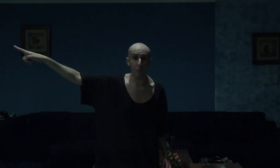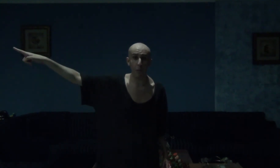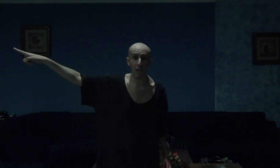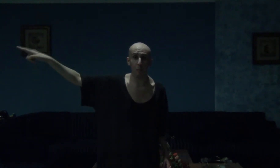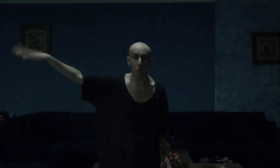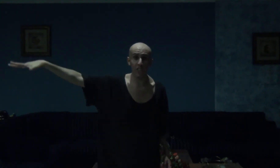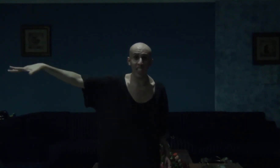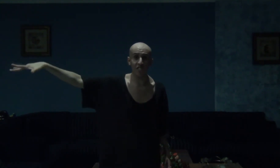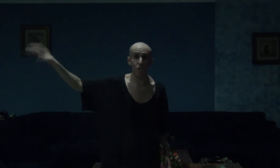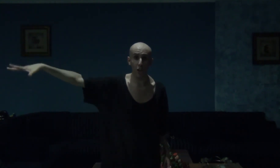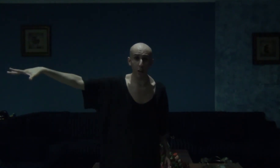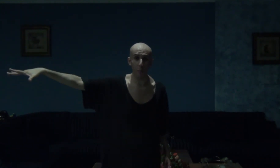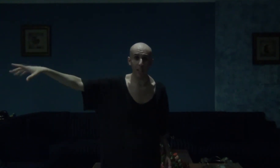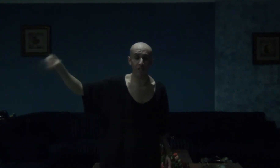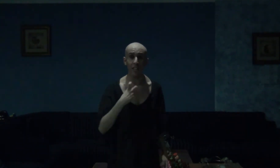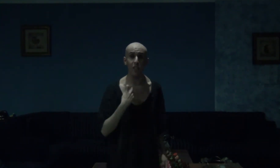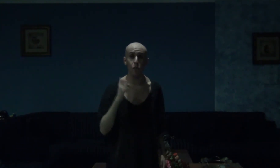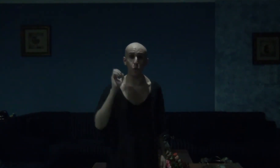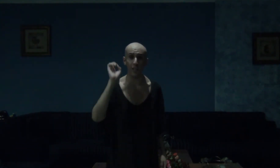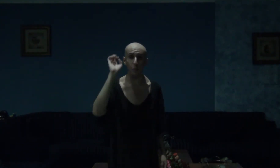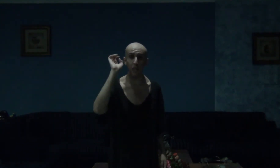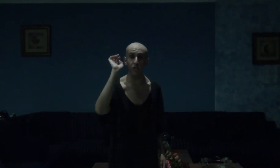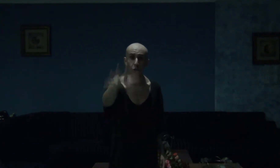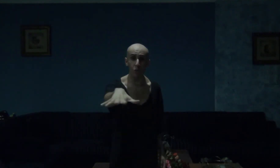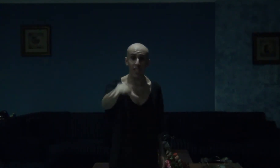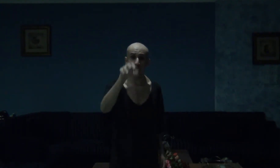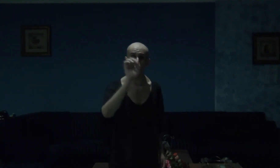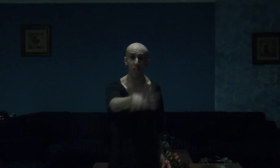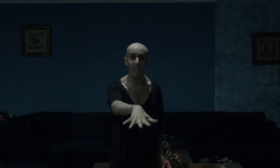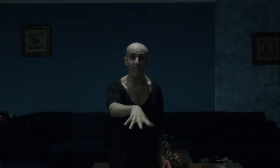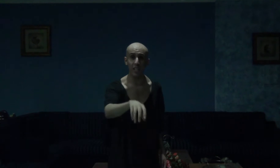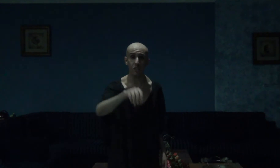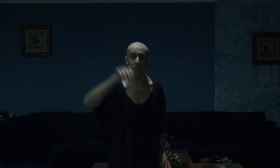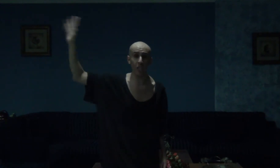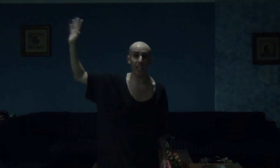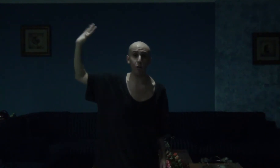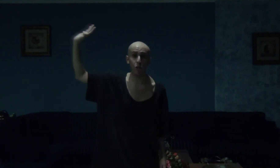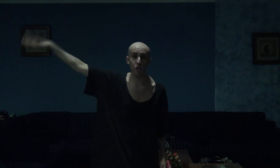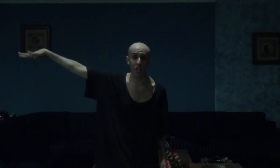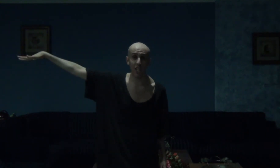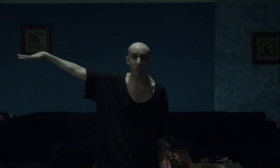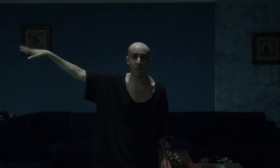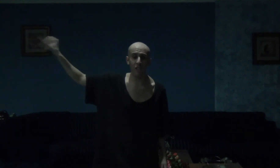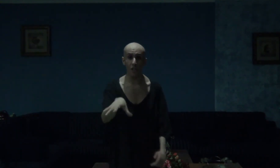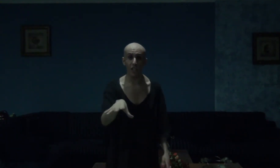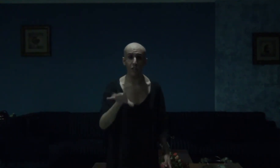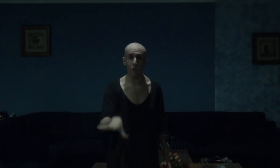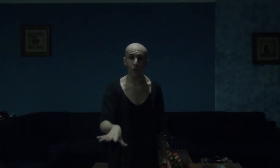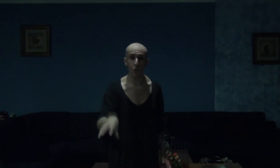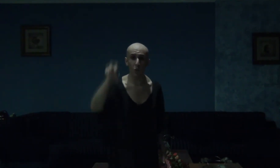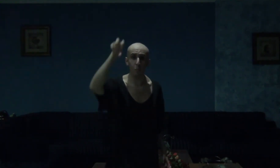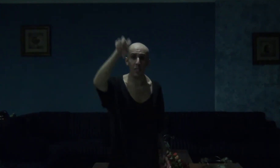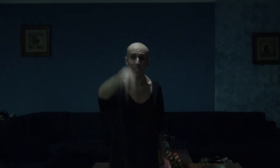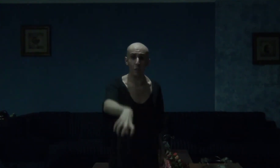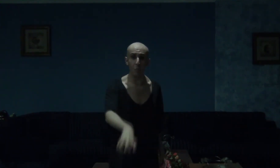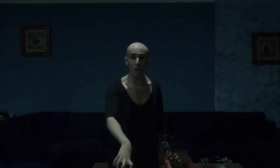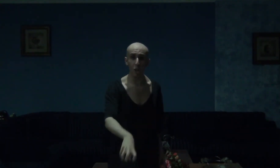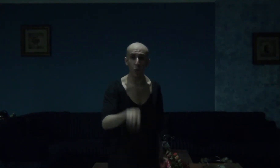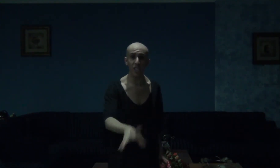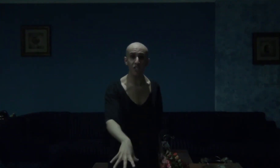-pop related topics, and I do recommend you guys and gals check out her channel, the link of which will be down below in